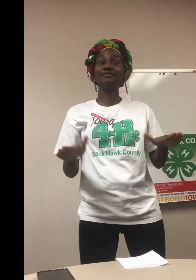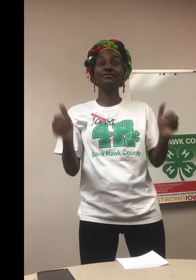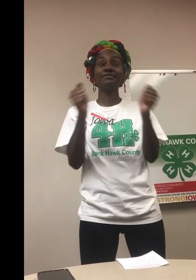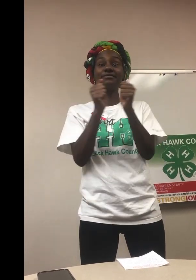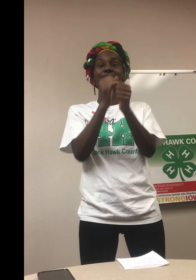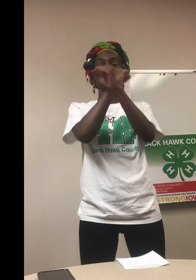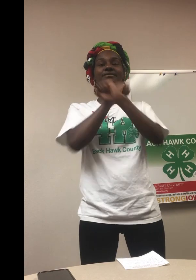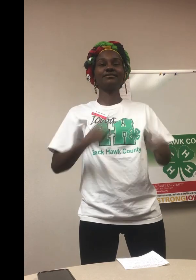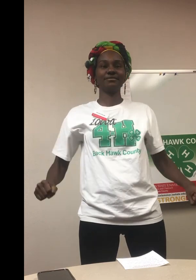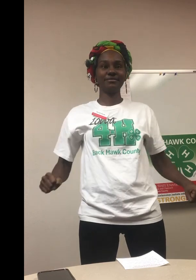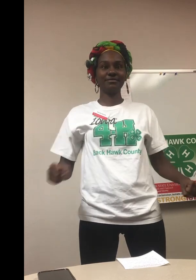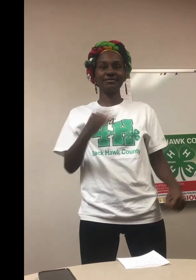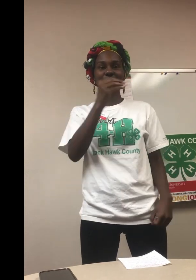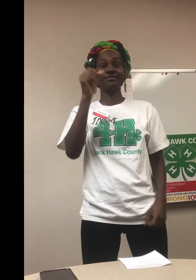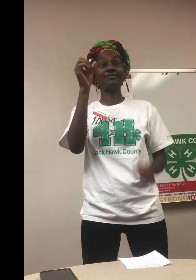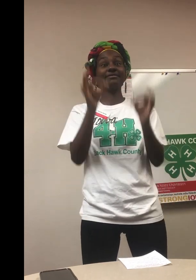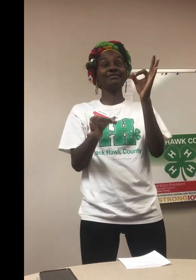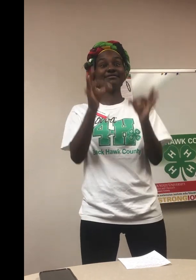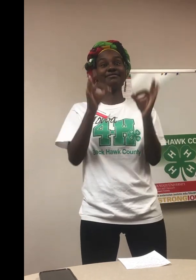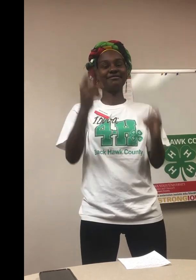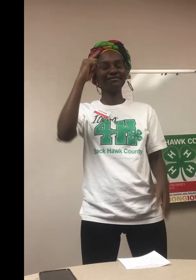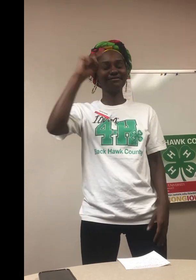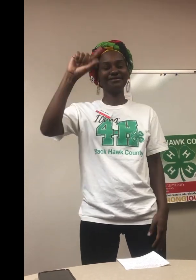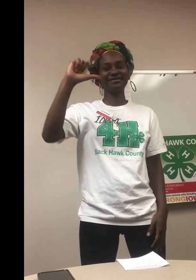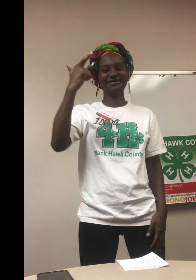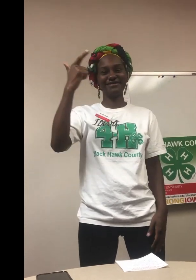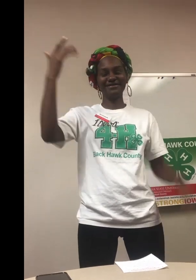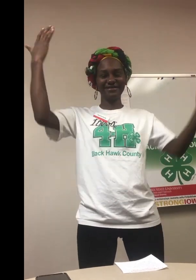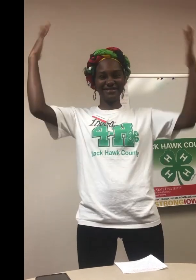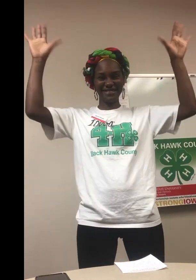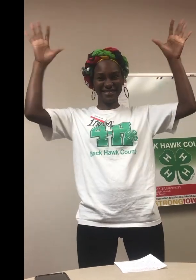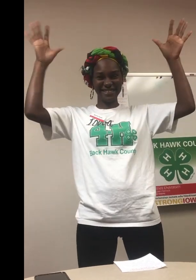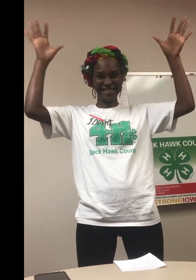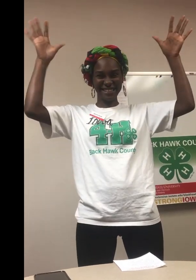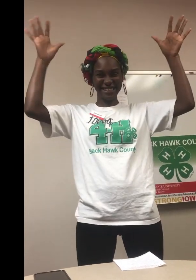the republic, for it stands, indivisible,